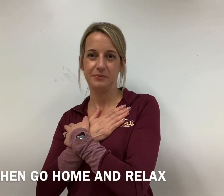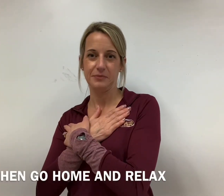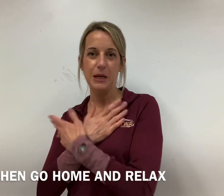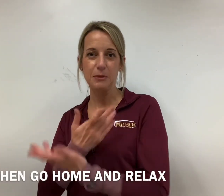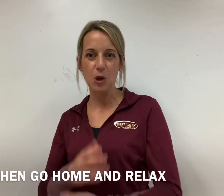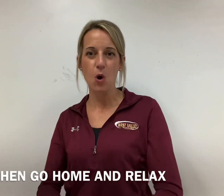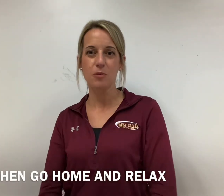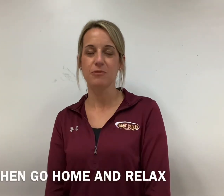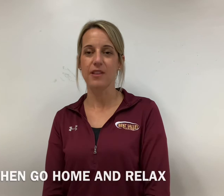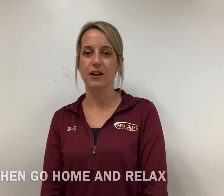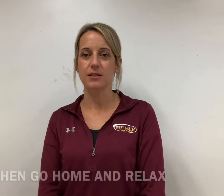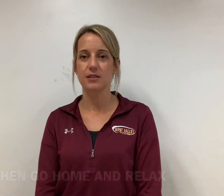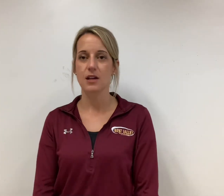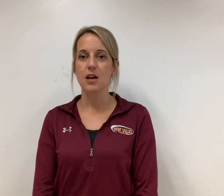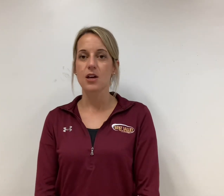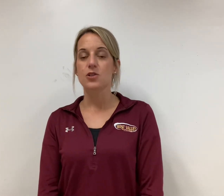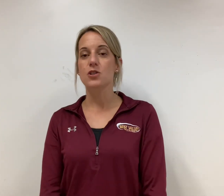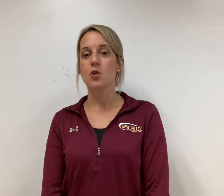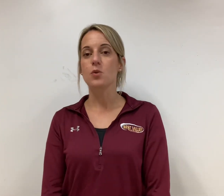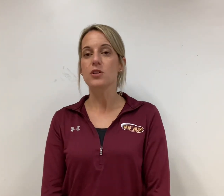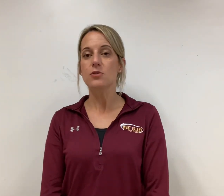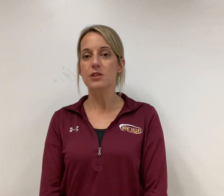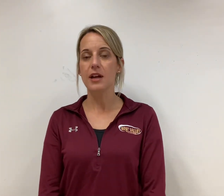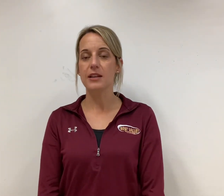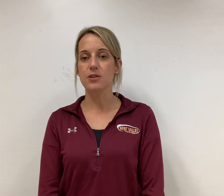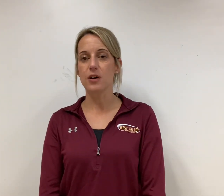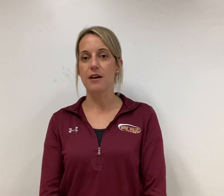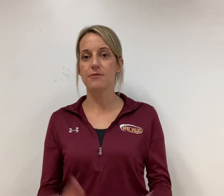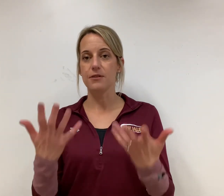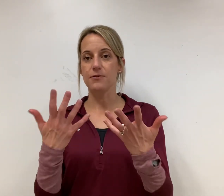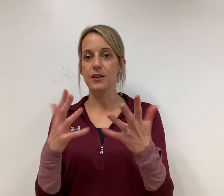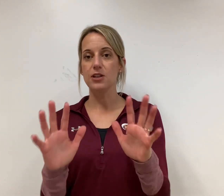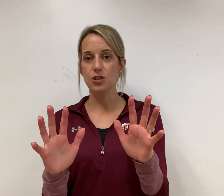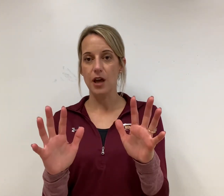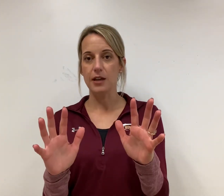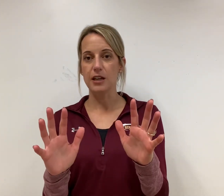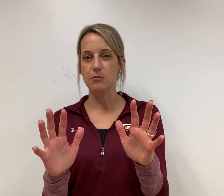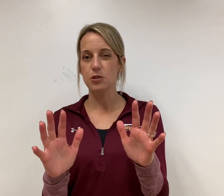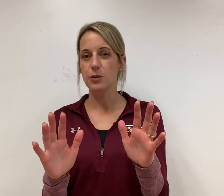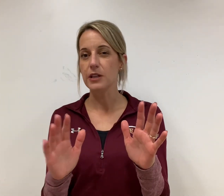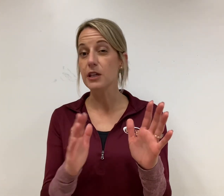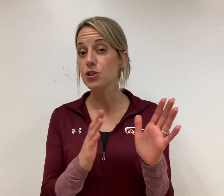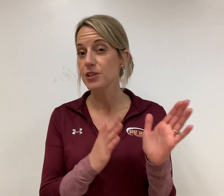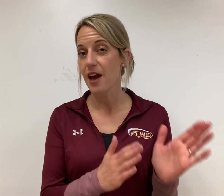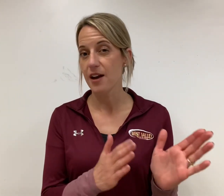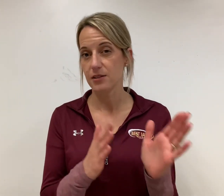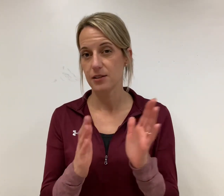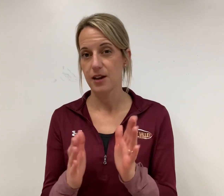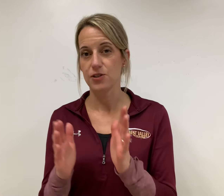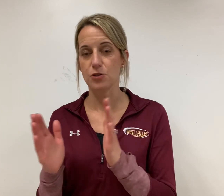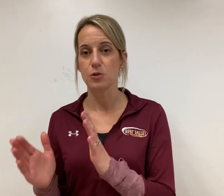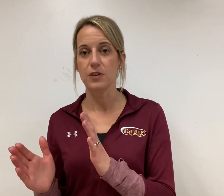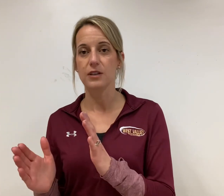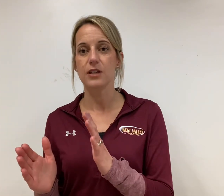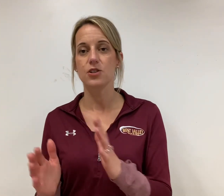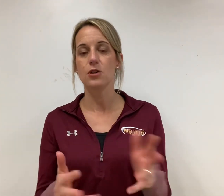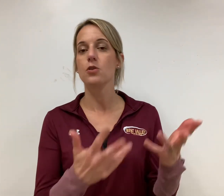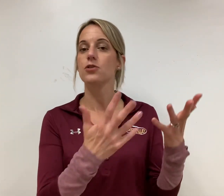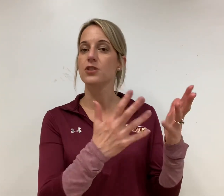I'm going to go home and relax so when you sign it you'll have the finish sign in between each task as you're moving it lets you know you're done